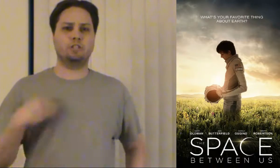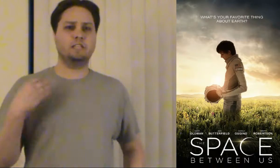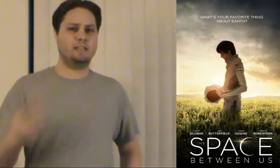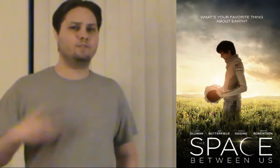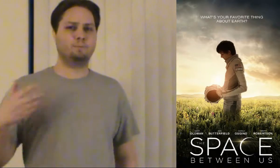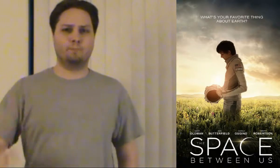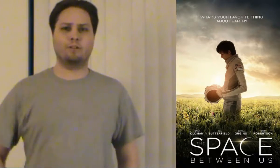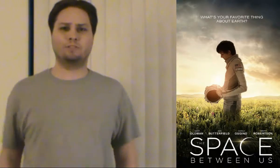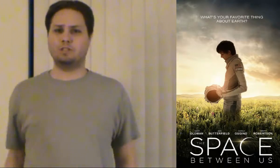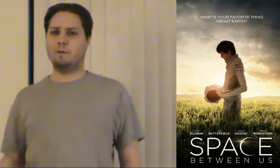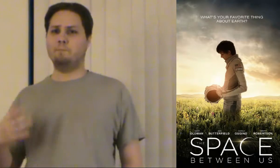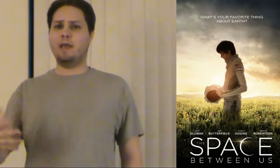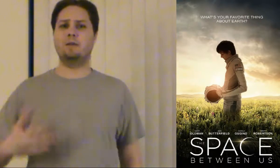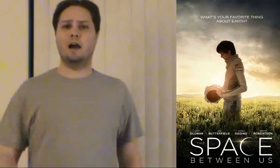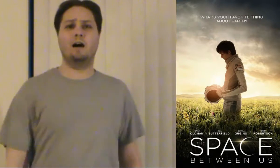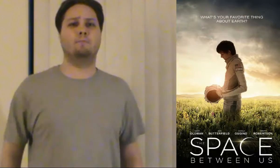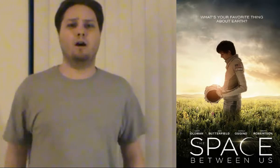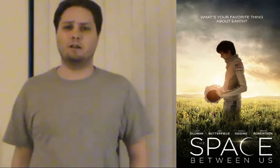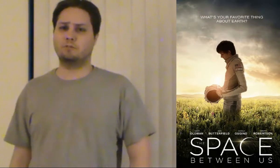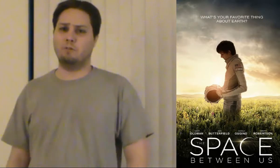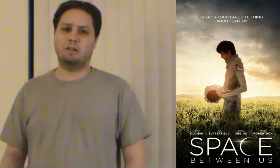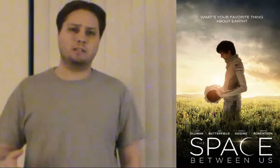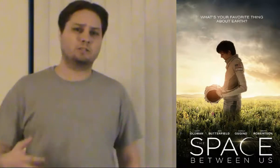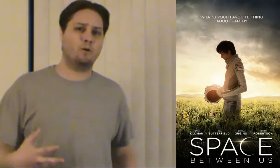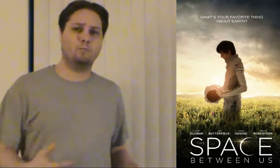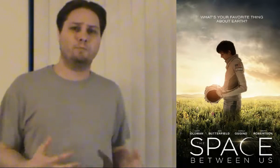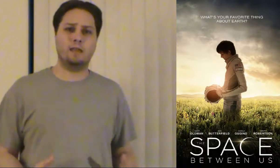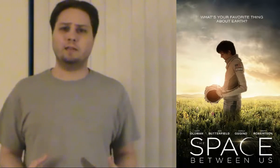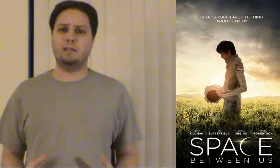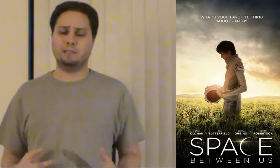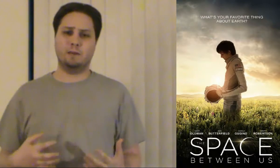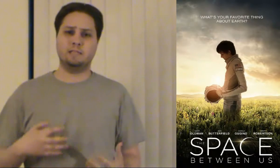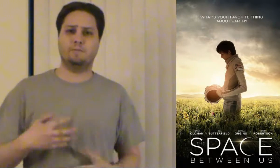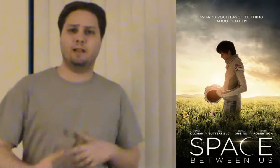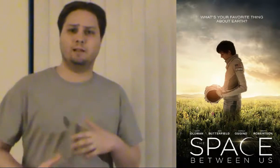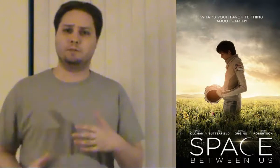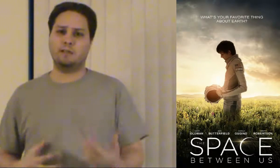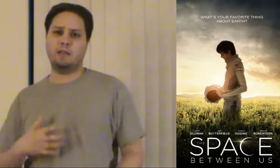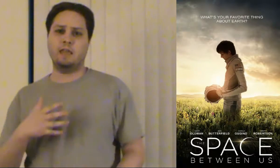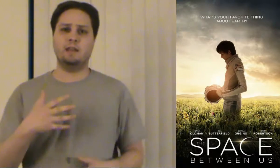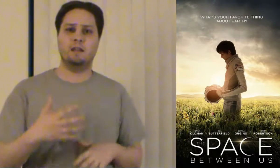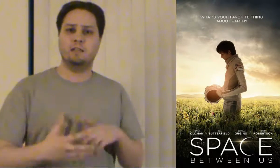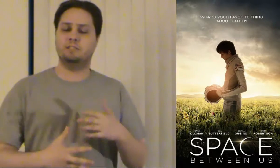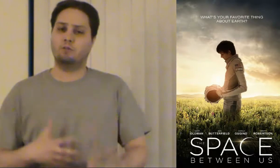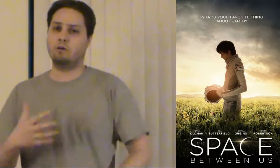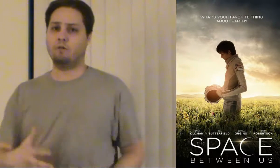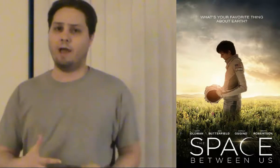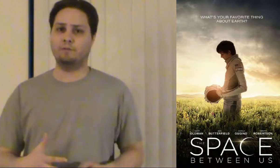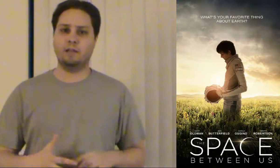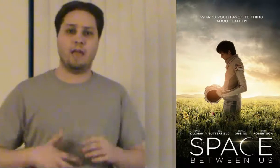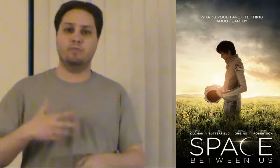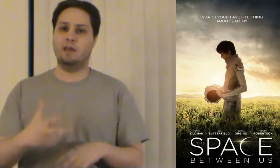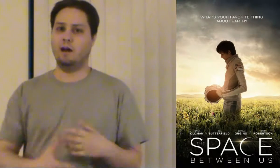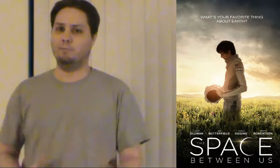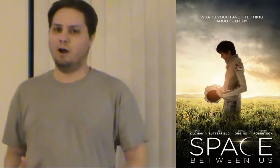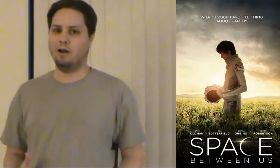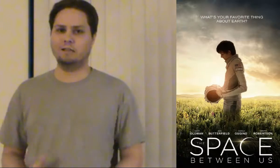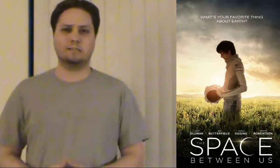she gives birth to a baby on Mars. Well, this whole baby has been developed in zero gravity and then on Mars,